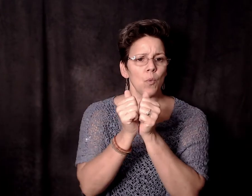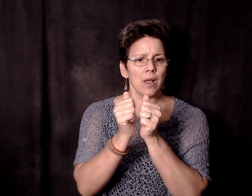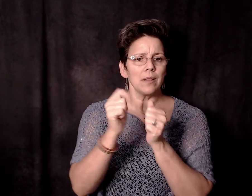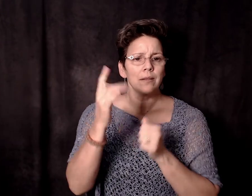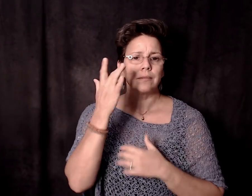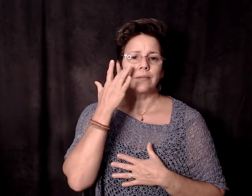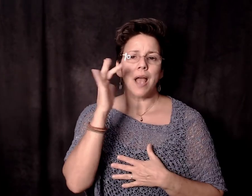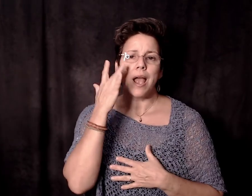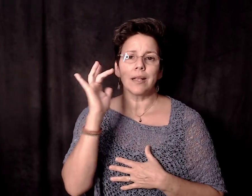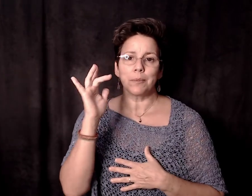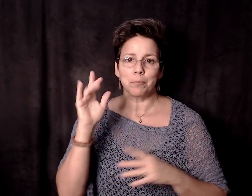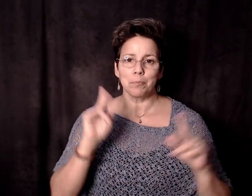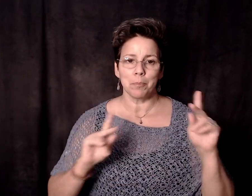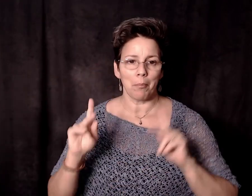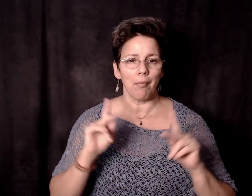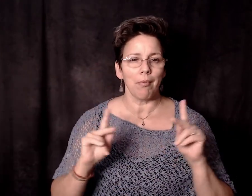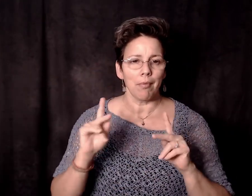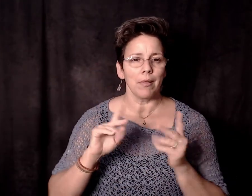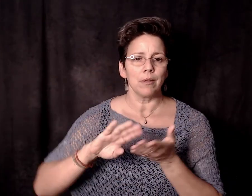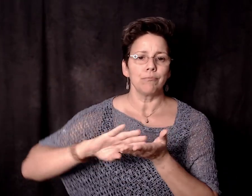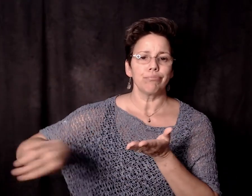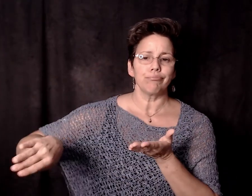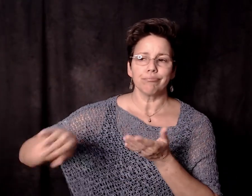not happy in our marriage. I don't feel like